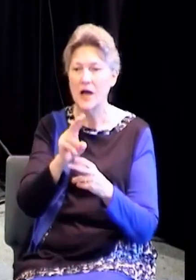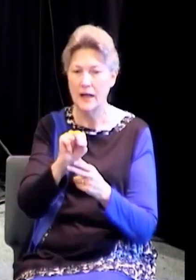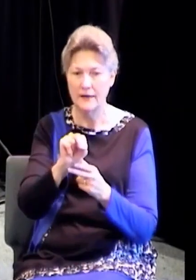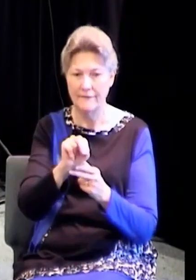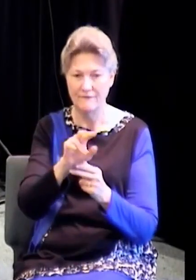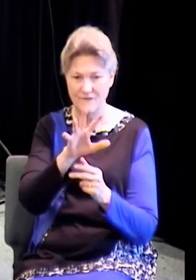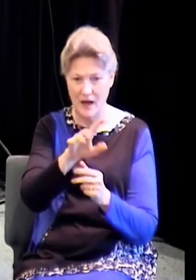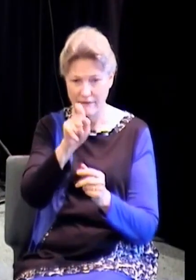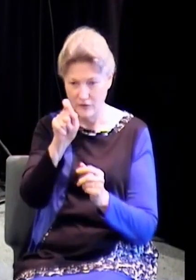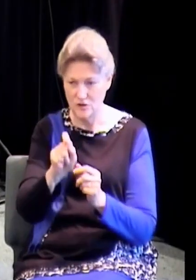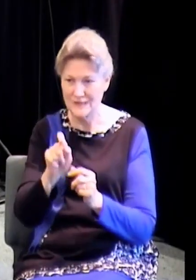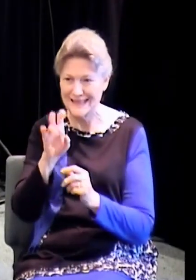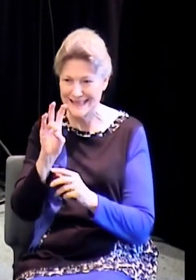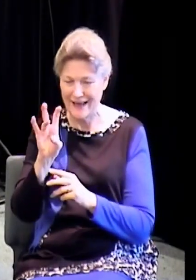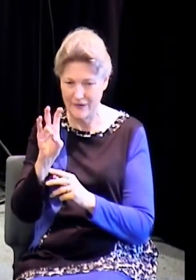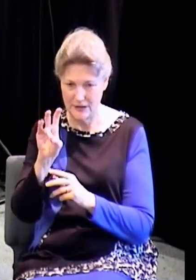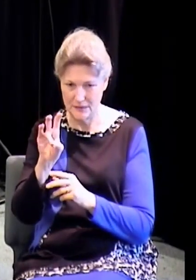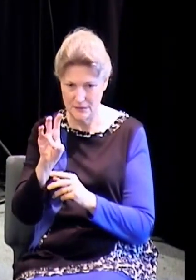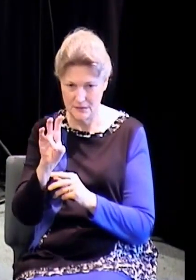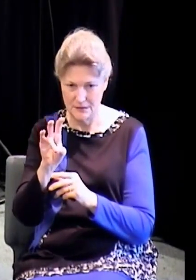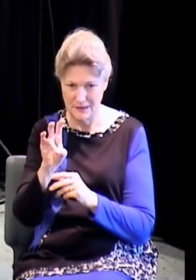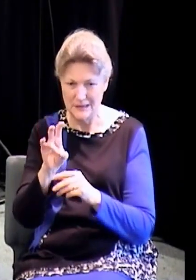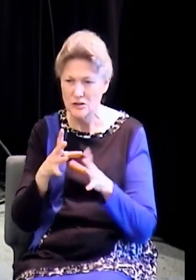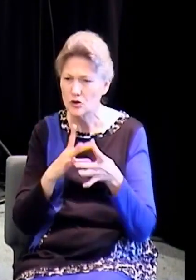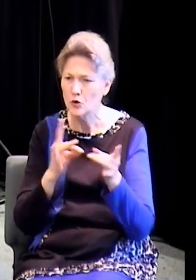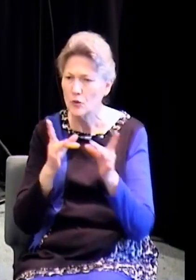Bethesda and the lame man that was at the pool.